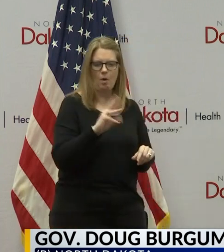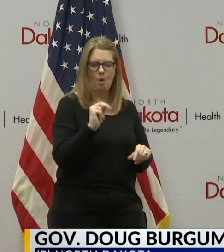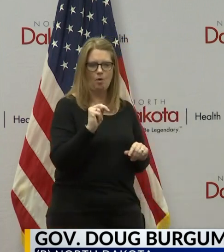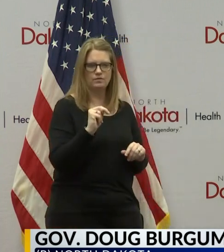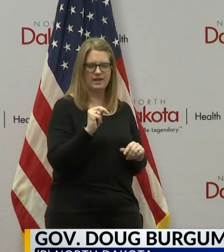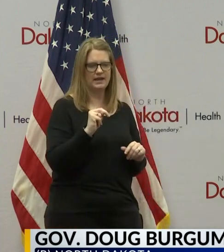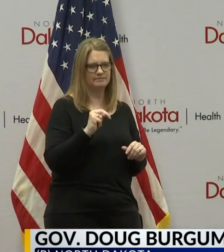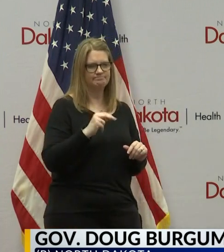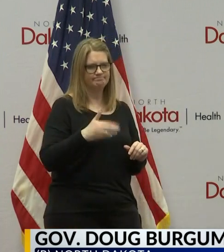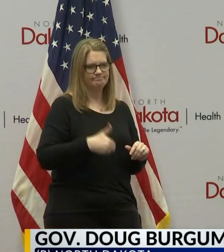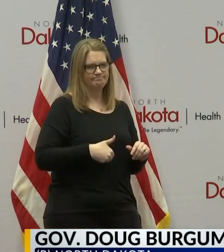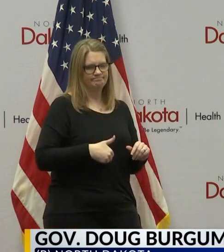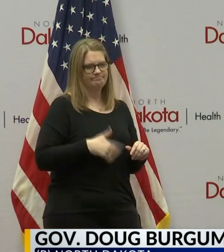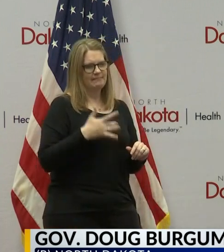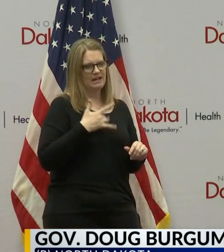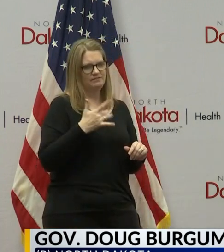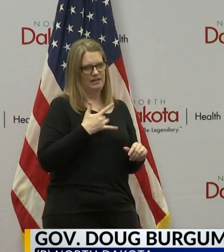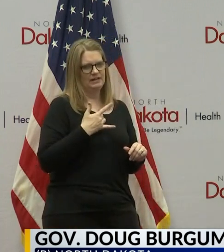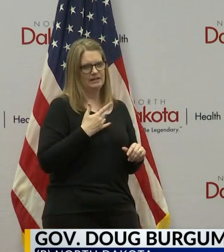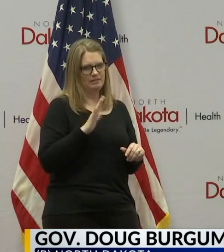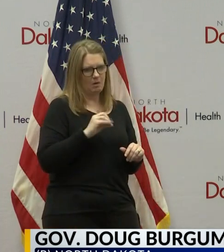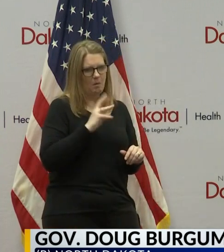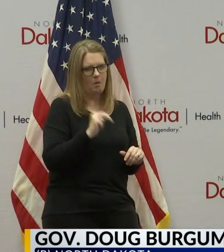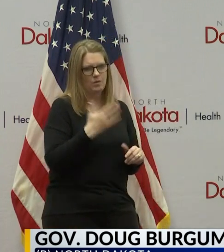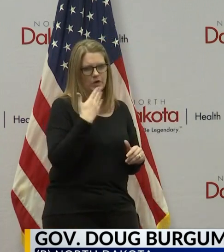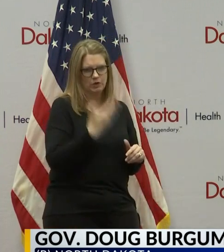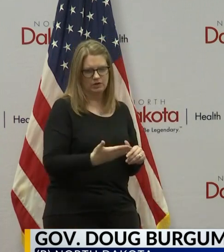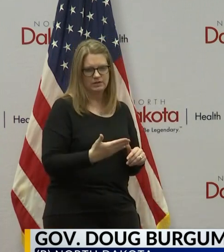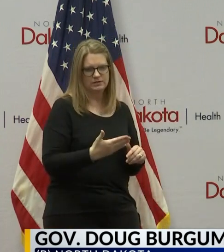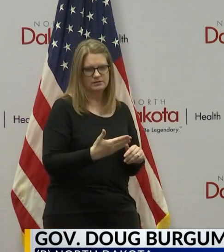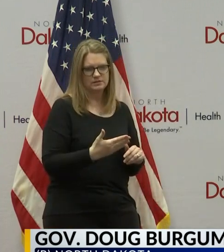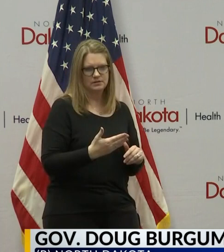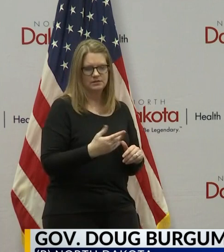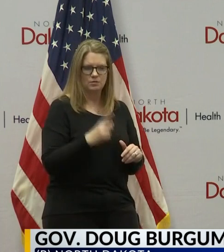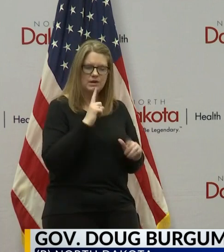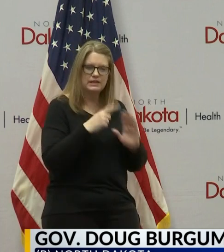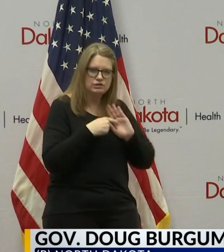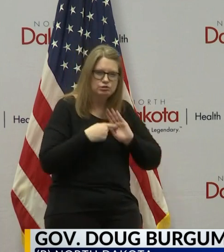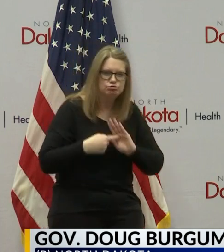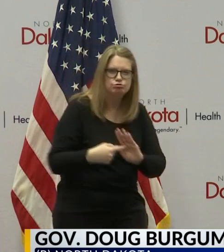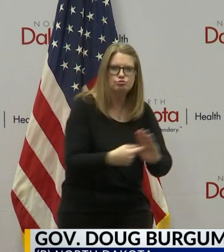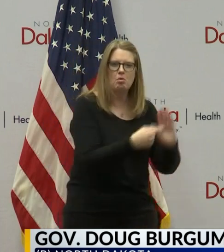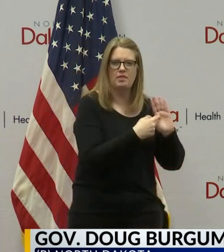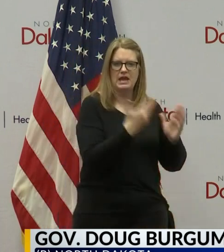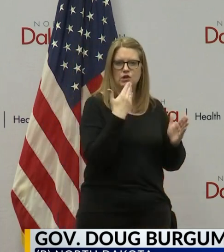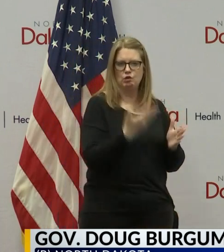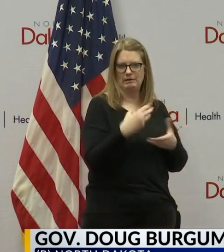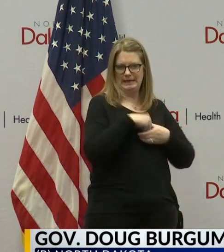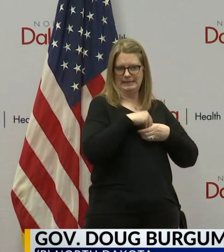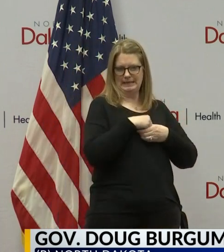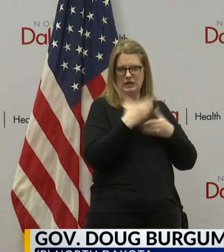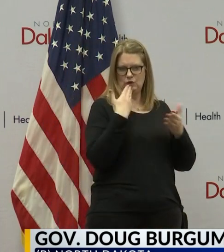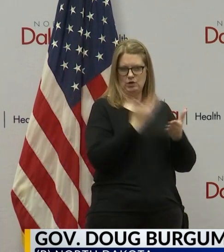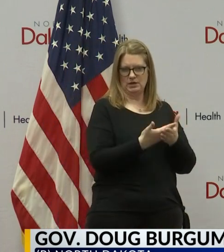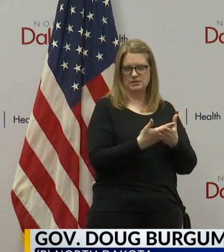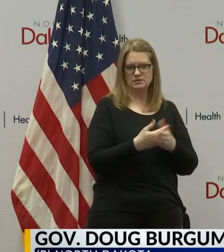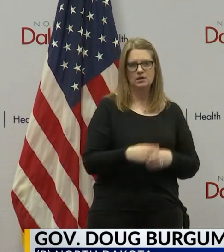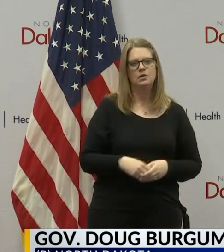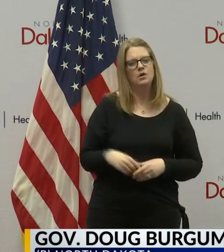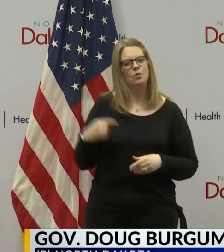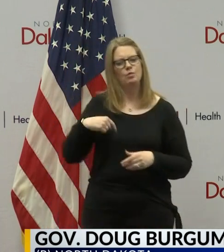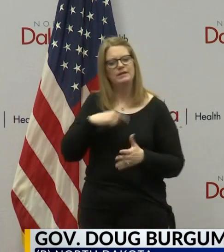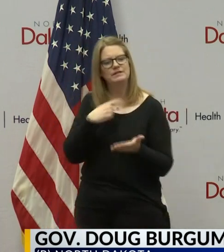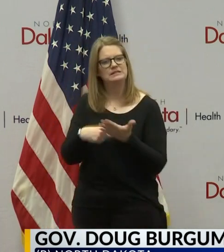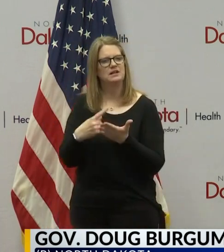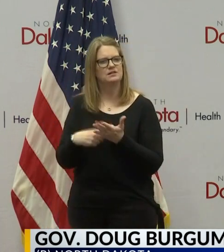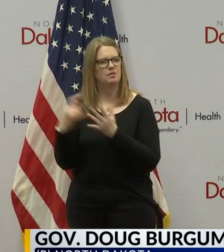because by doing so, they thus help bring the collective conscious to life. And, again, we've talked a lot about individual responsibility, but it is